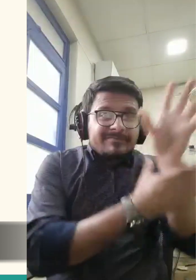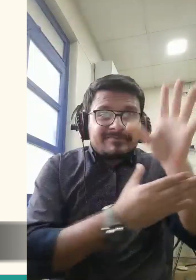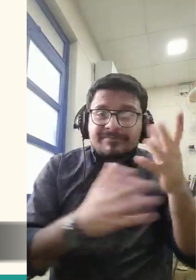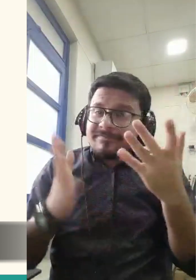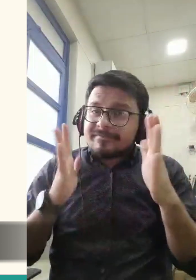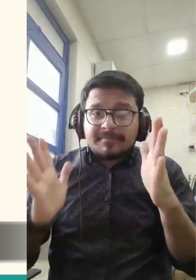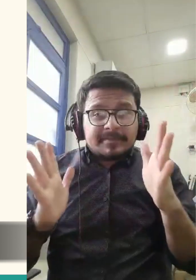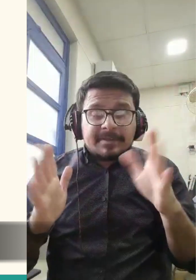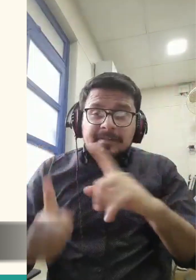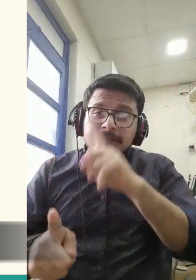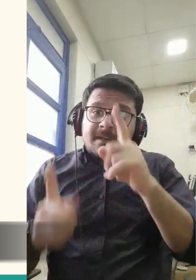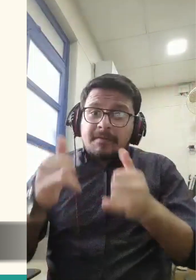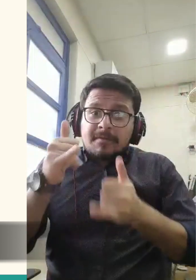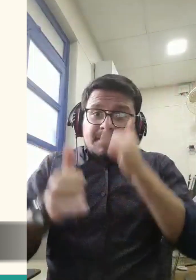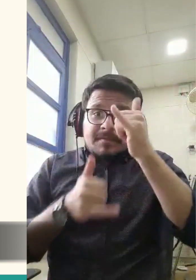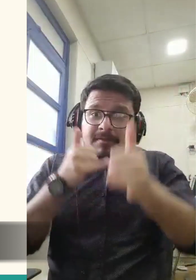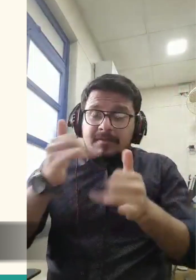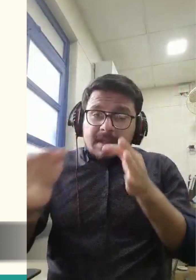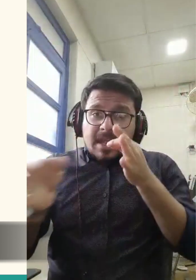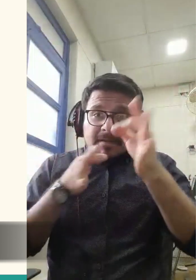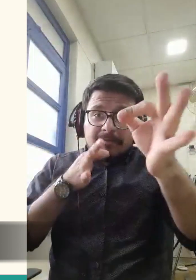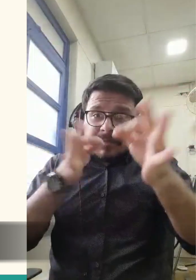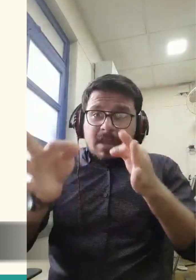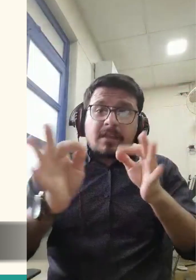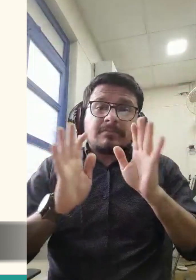To all people have come a prophet. To